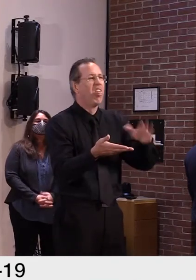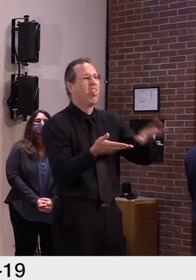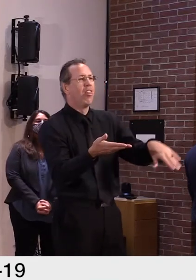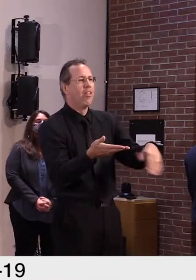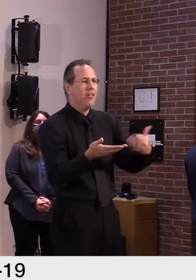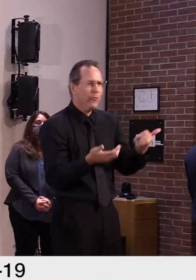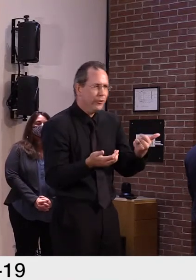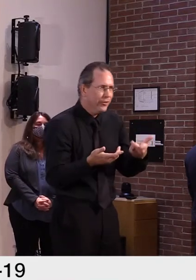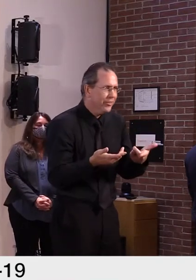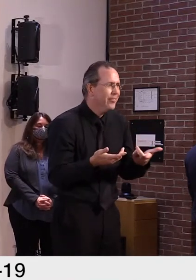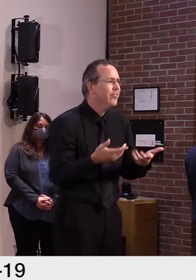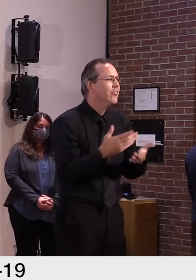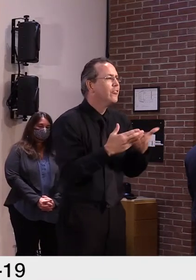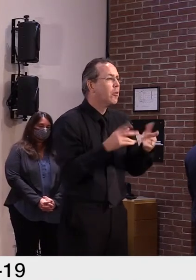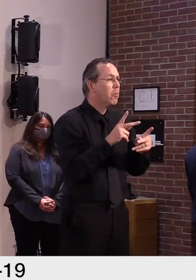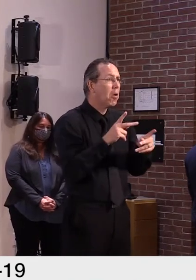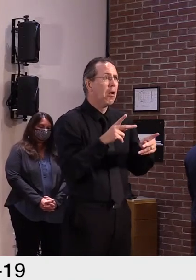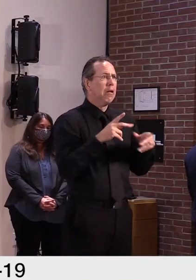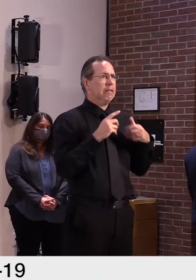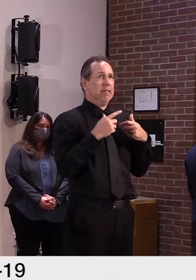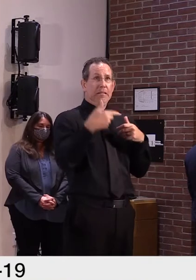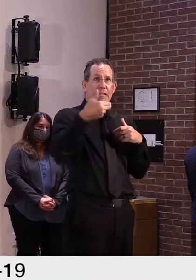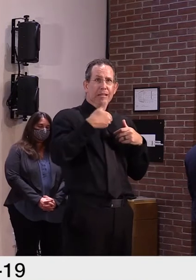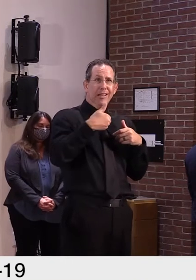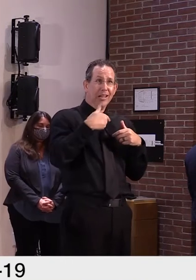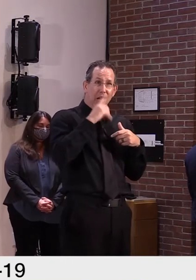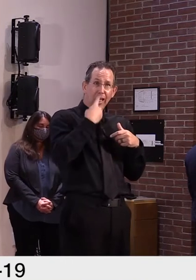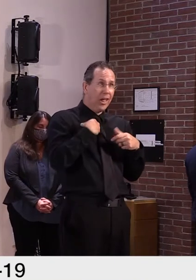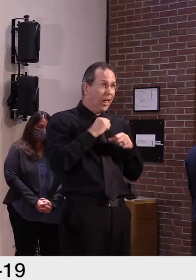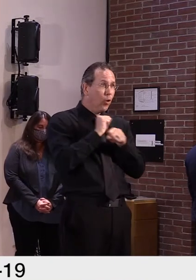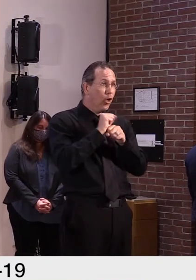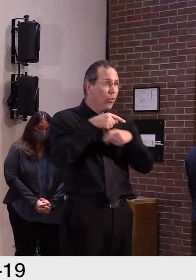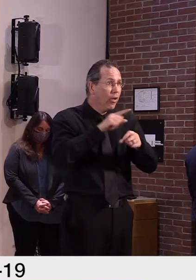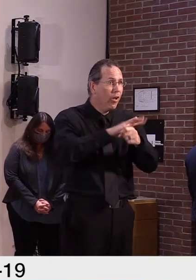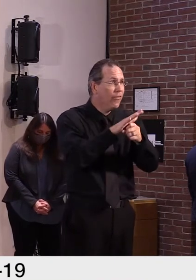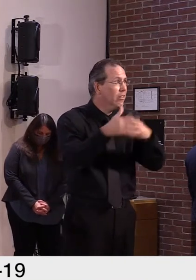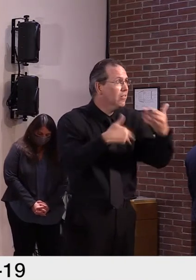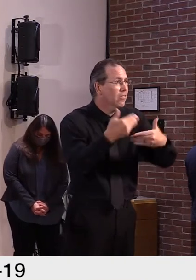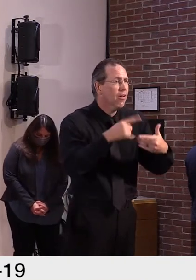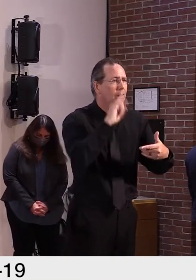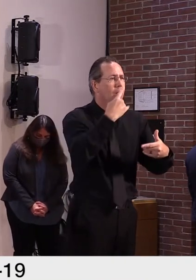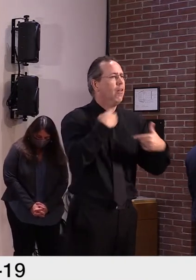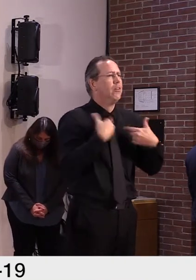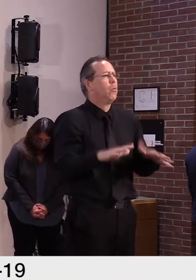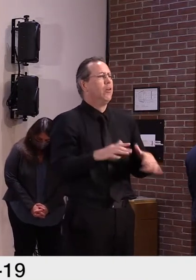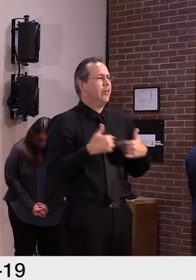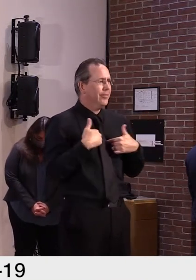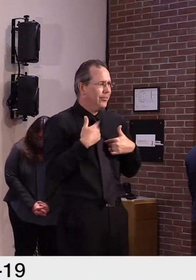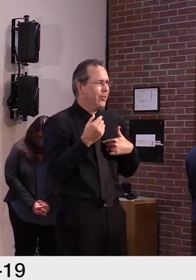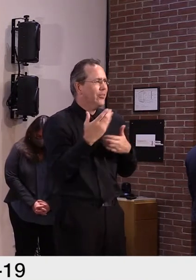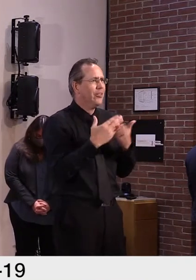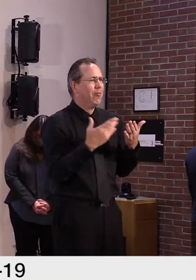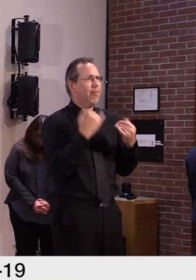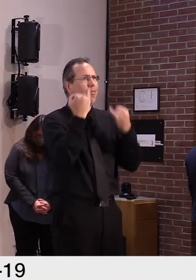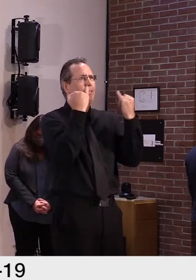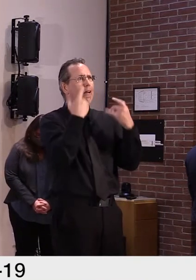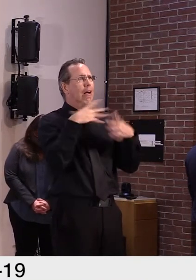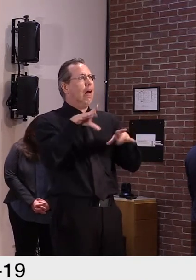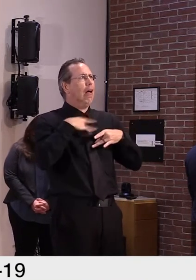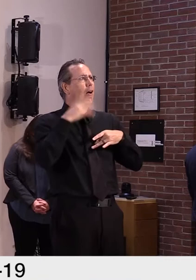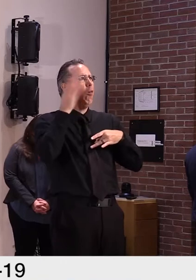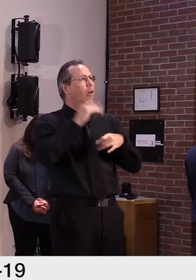we're basing it solely on those people who are actively looking for work and able to accept work, that's how we get the 4.8%.